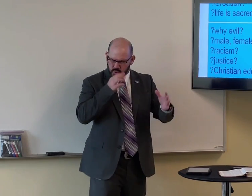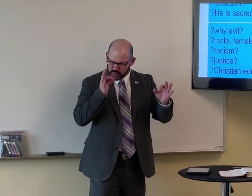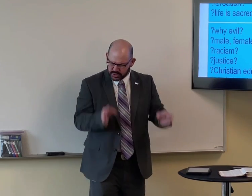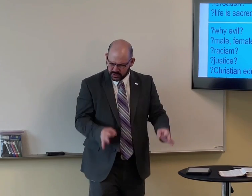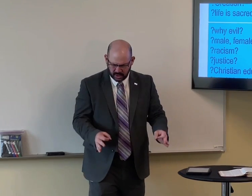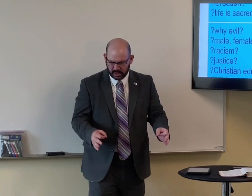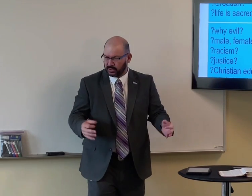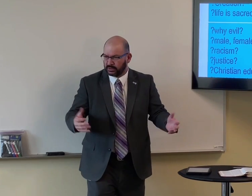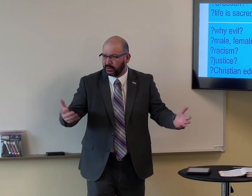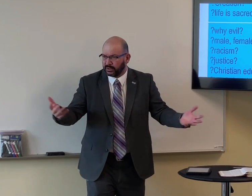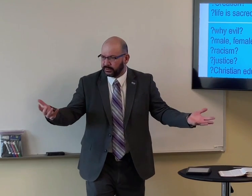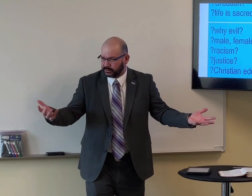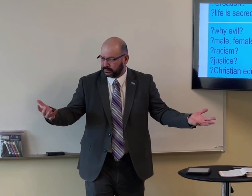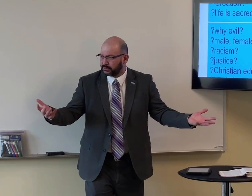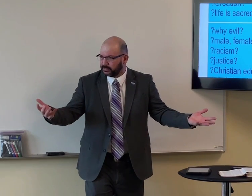Who decides what justice is?